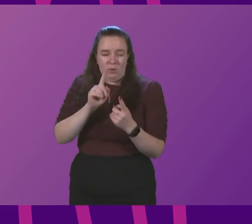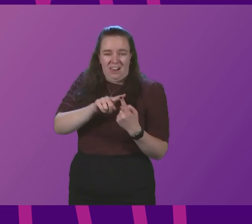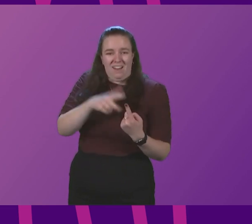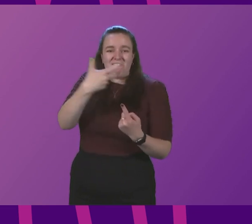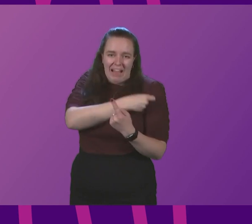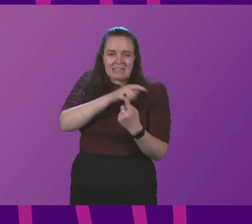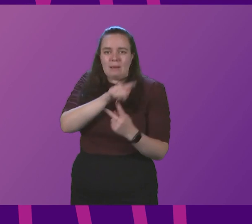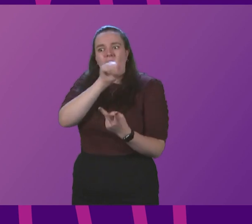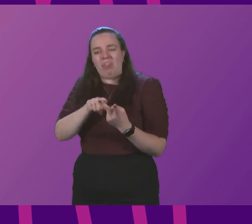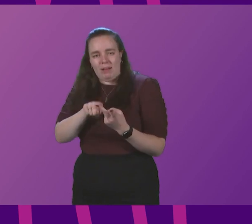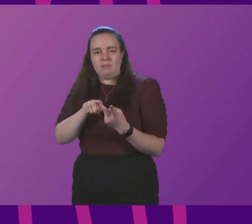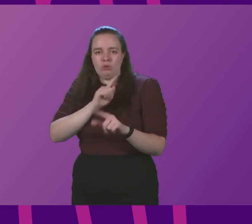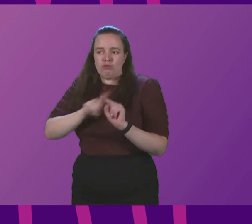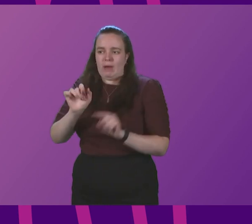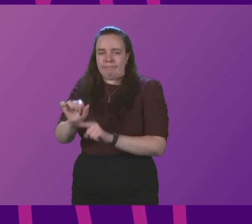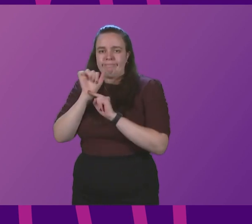to try to stem this transmission.